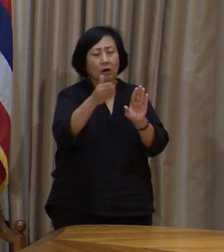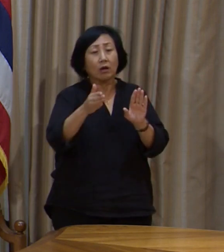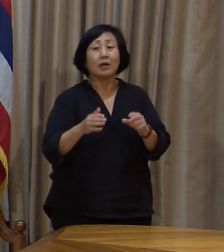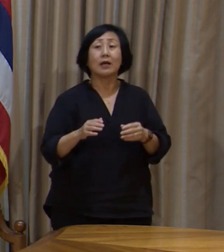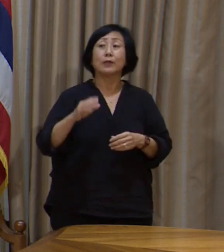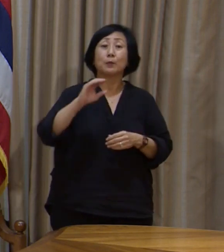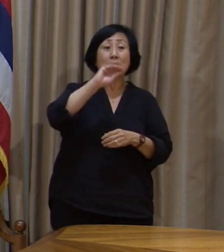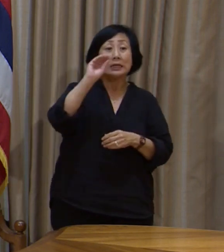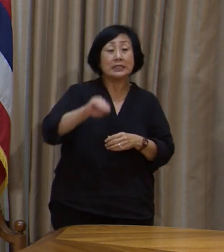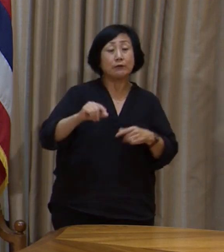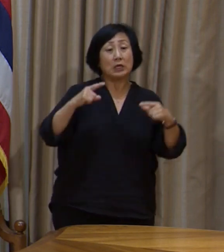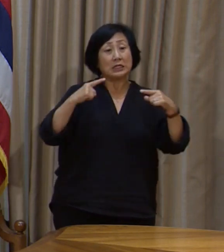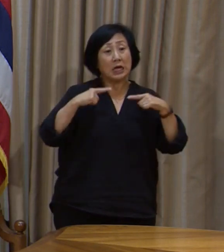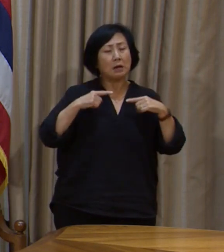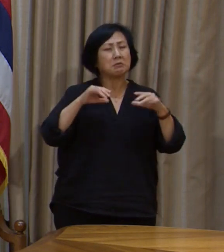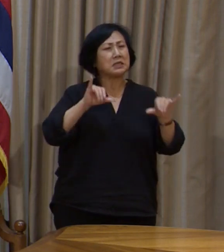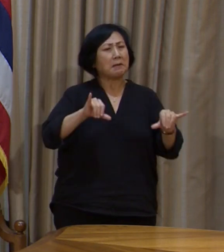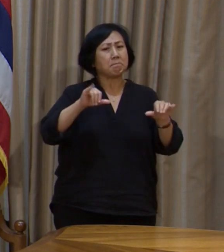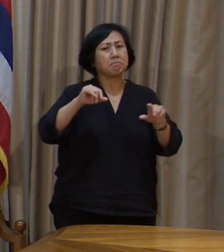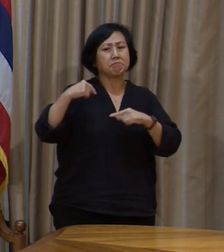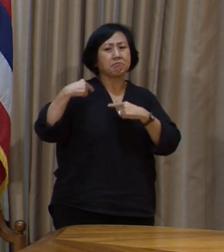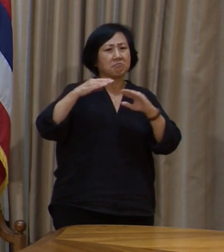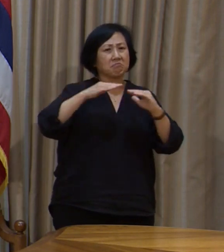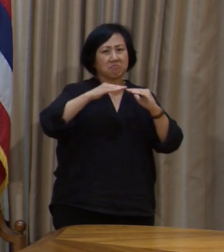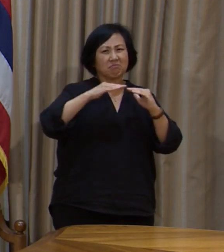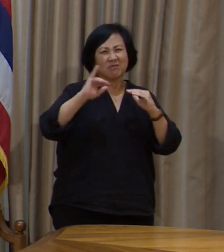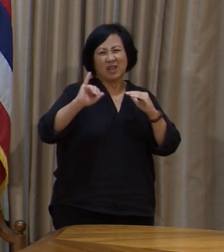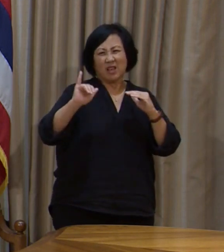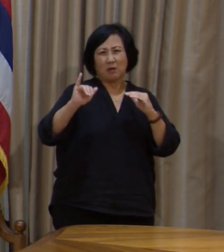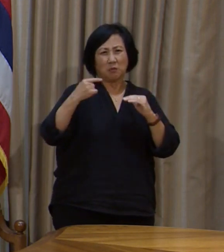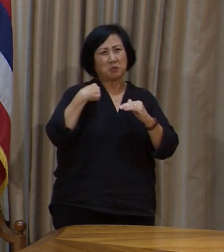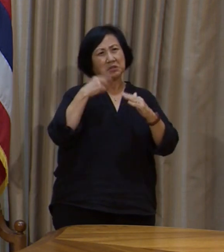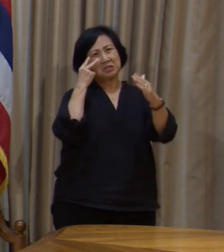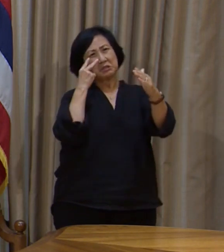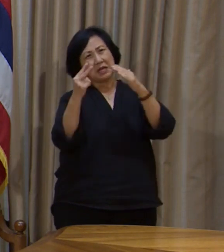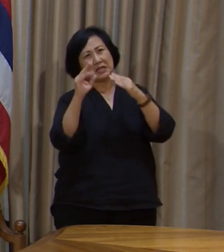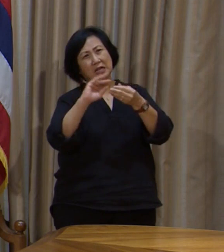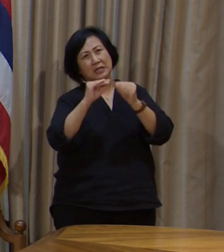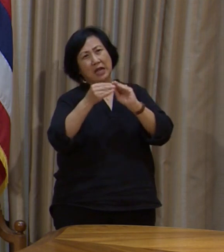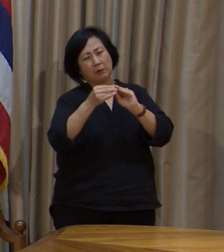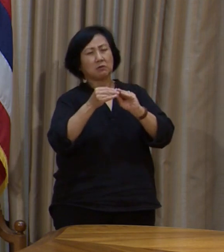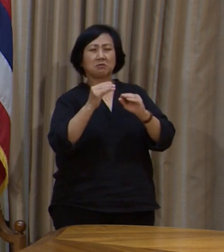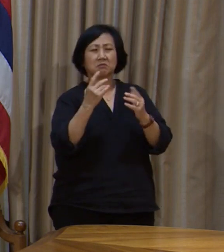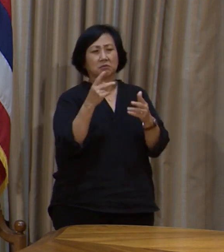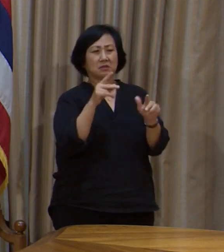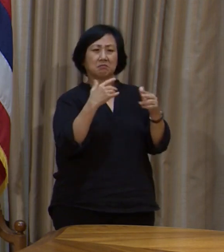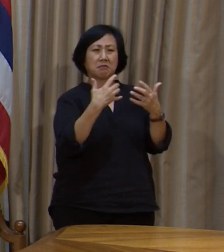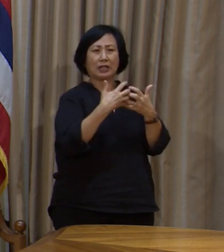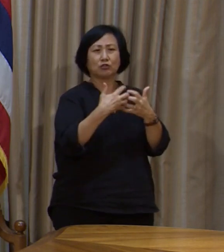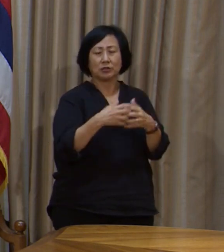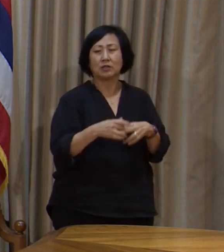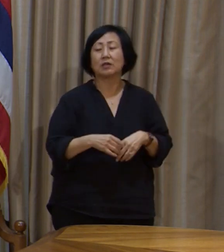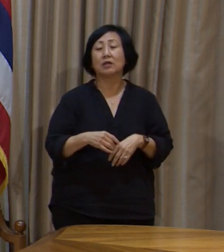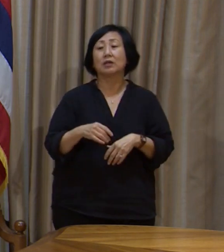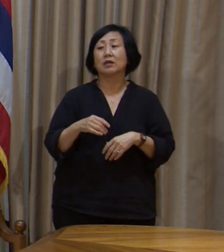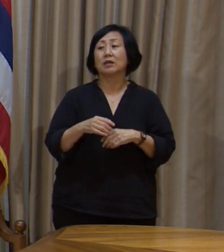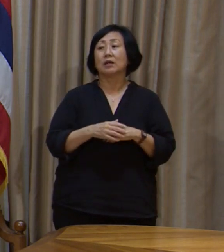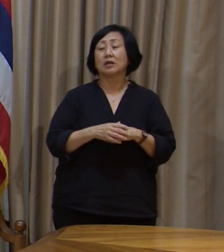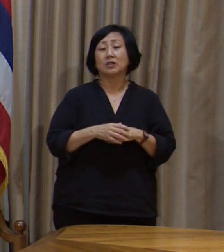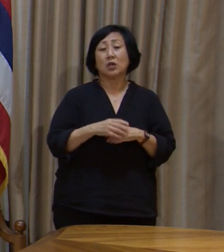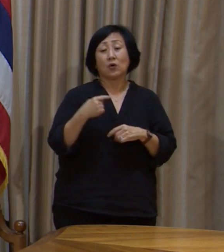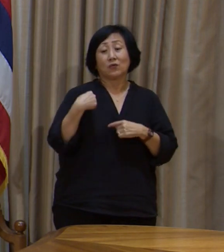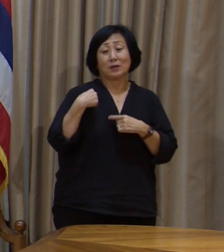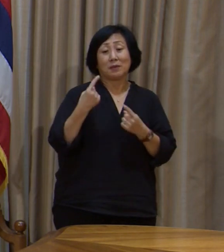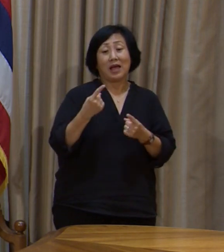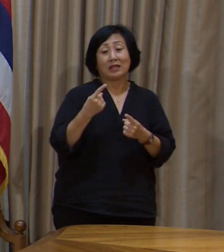retirements has been pretty consistent with what we would expect to see and what it has been over